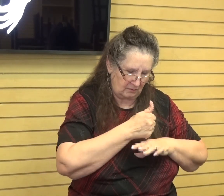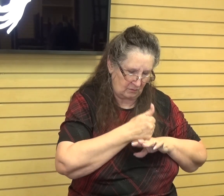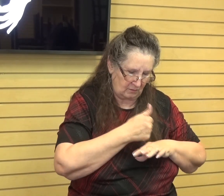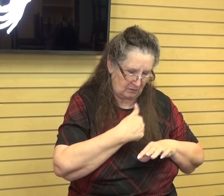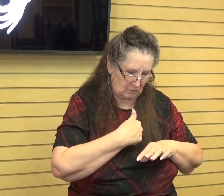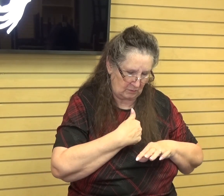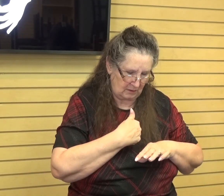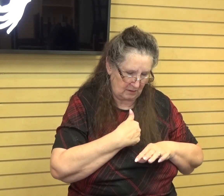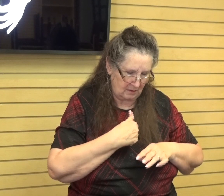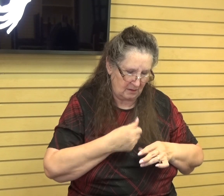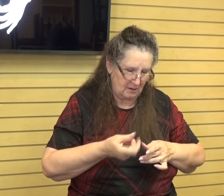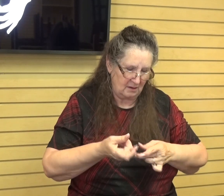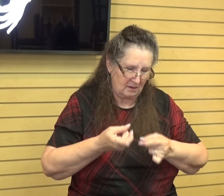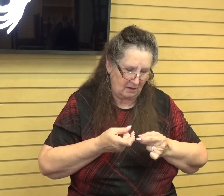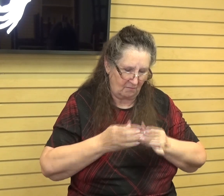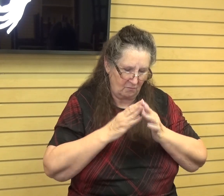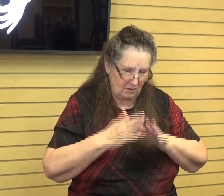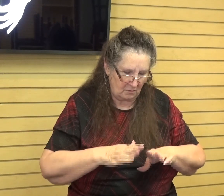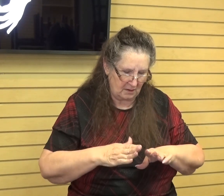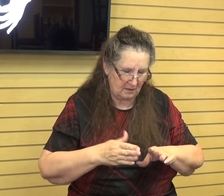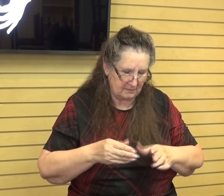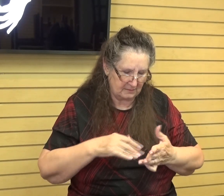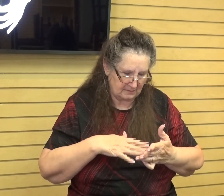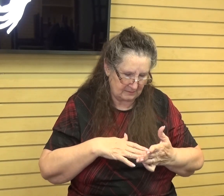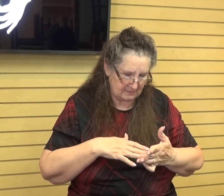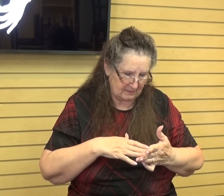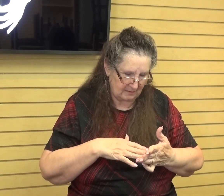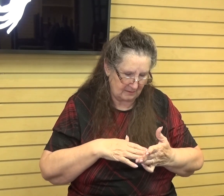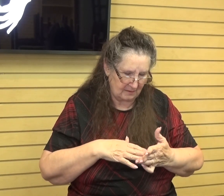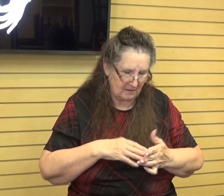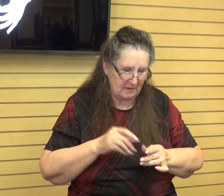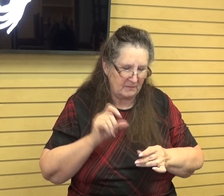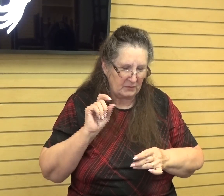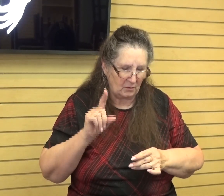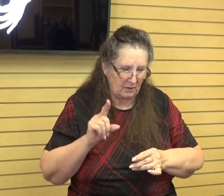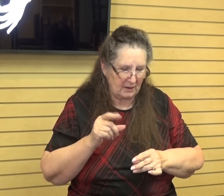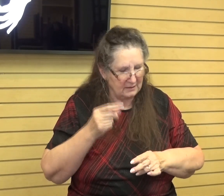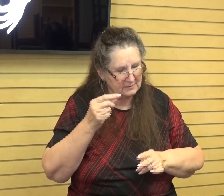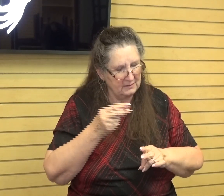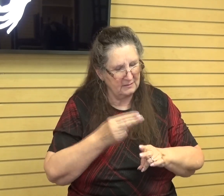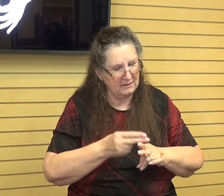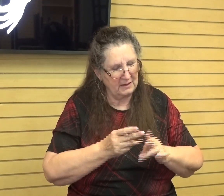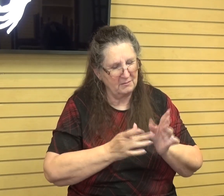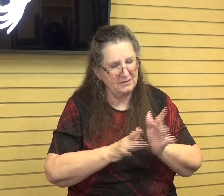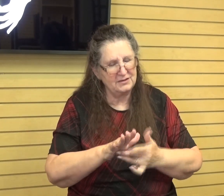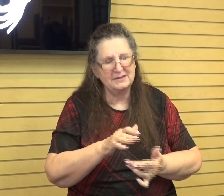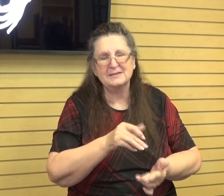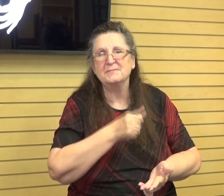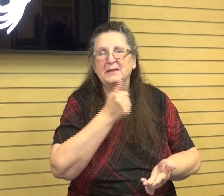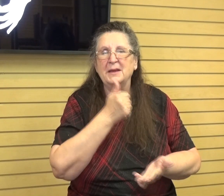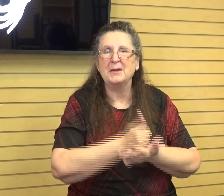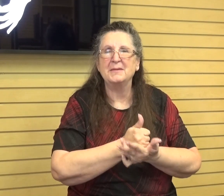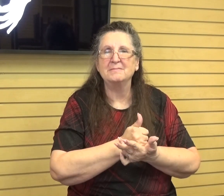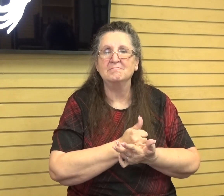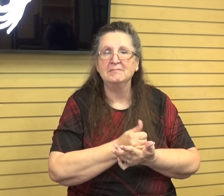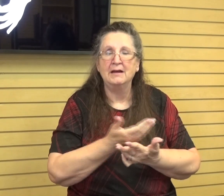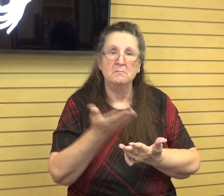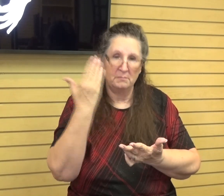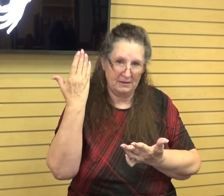me guidance and we ask these things in Jesus' name, amen. Okay, so last time I was here, I did